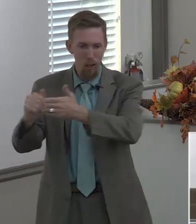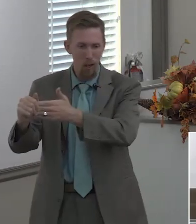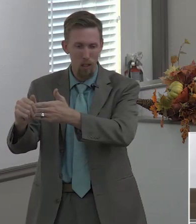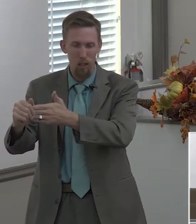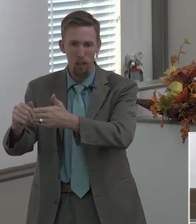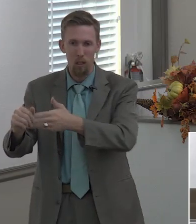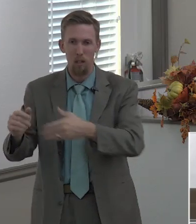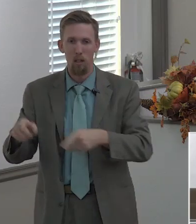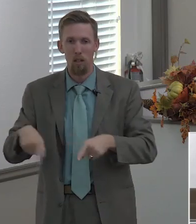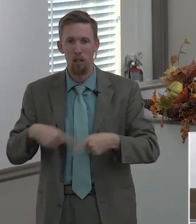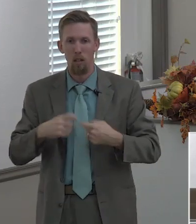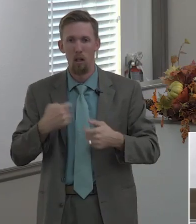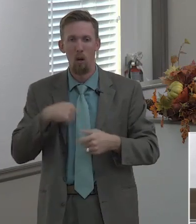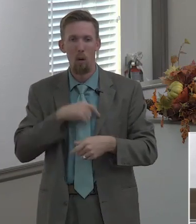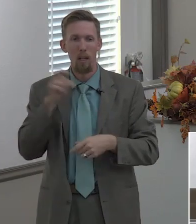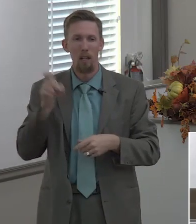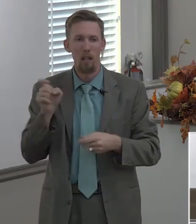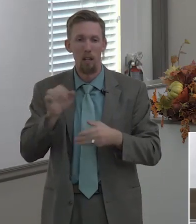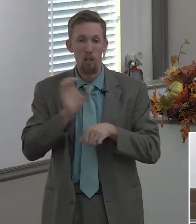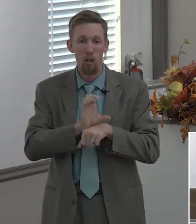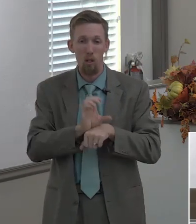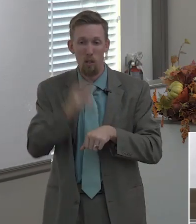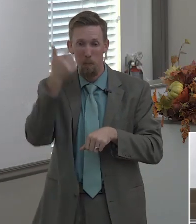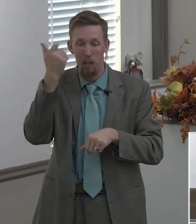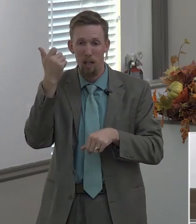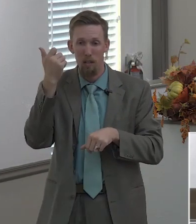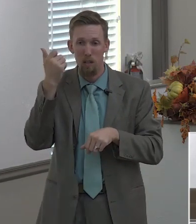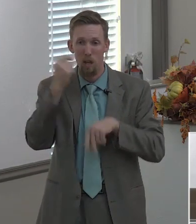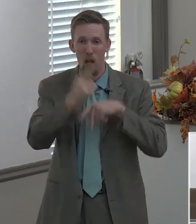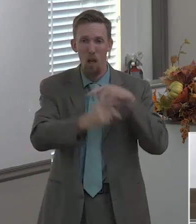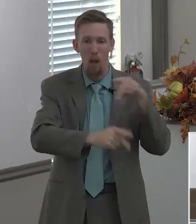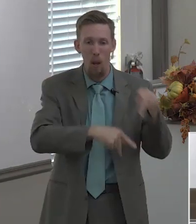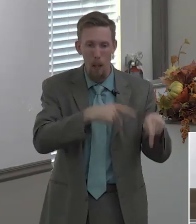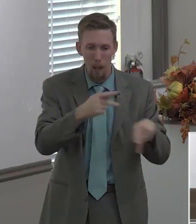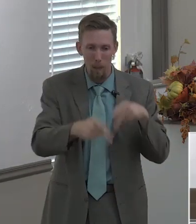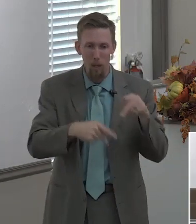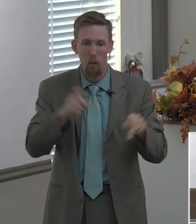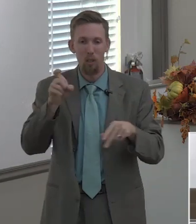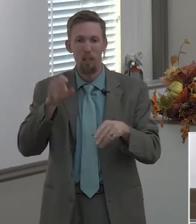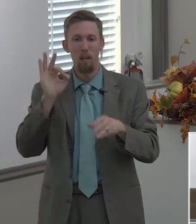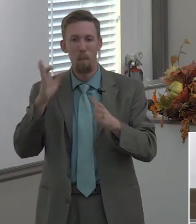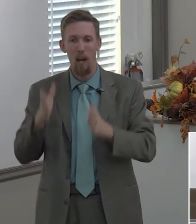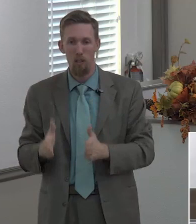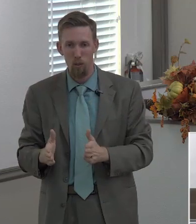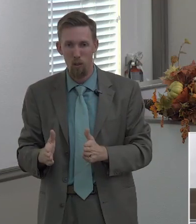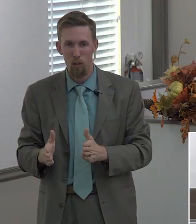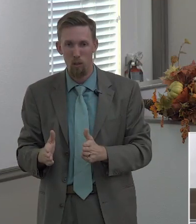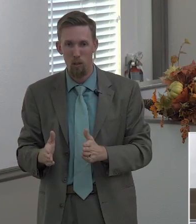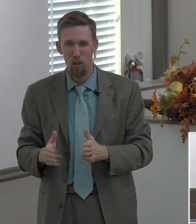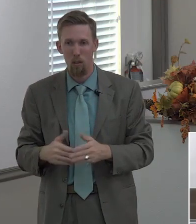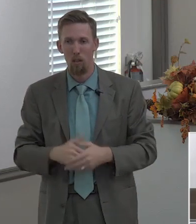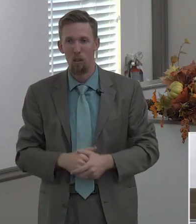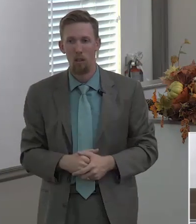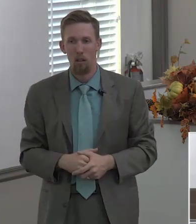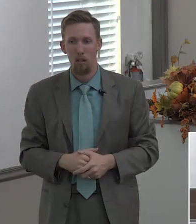we need to have churches because people need a pastor